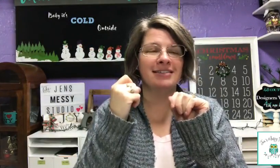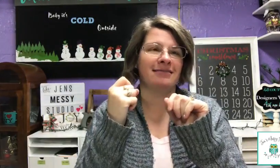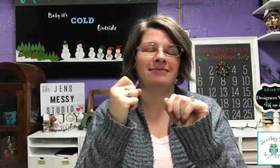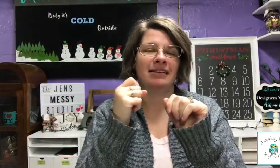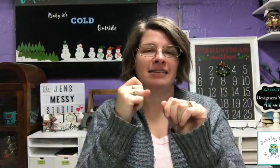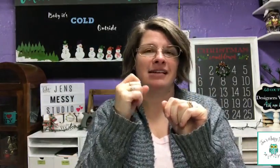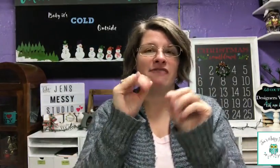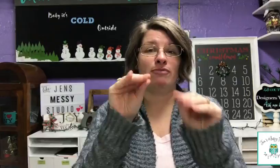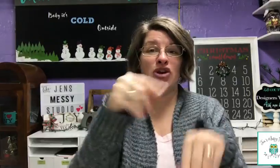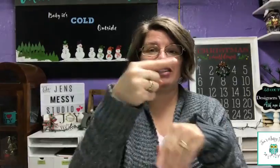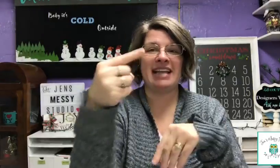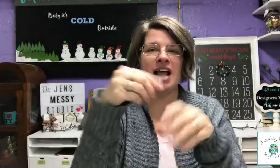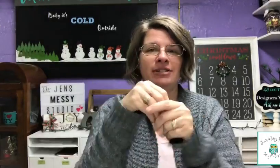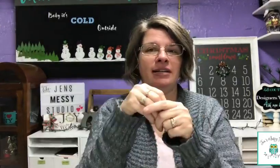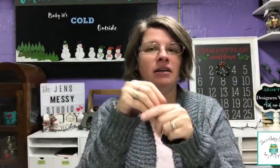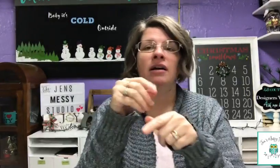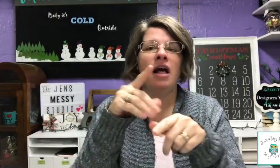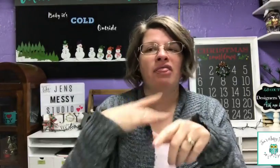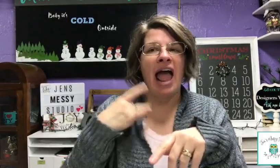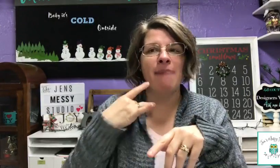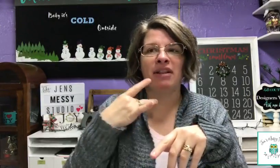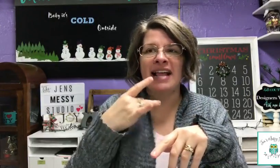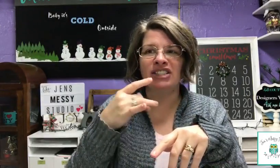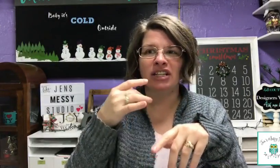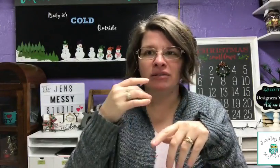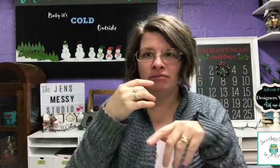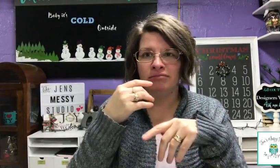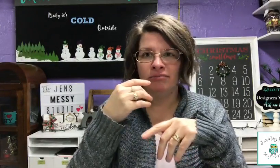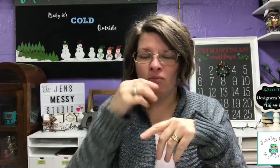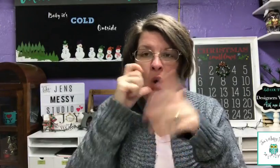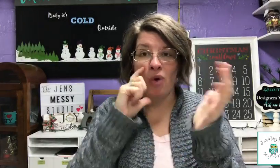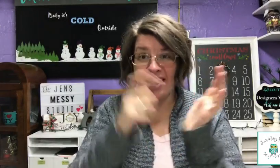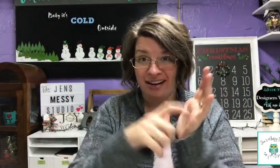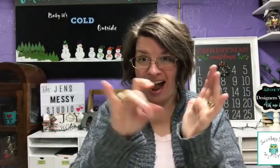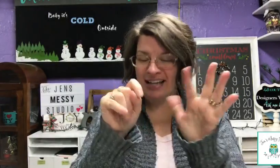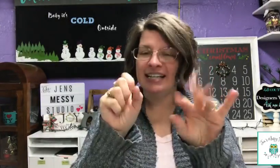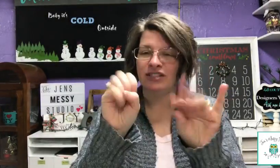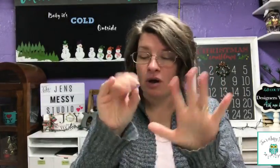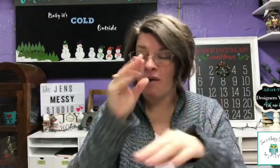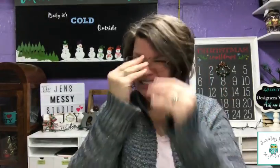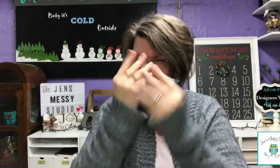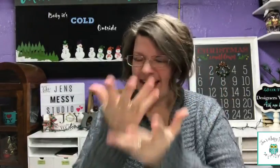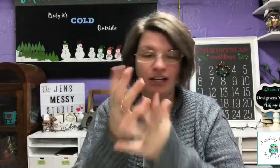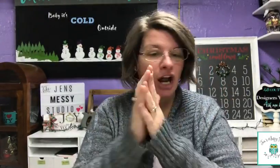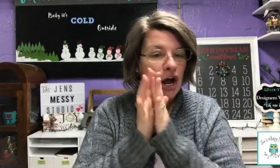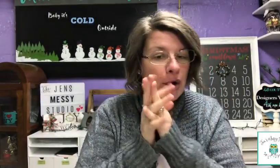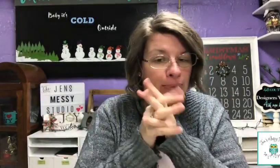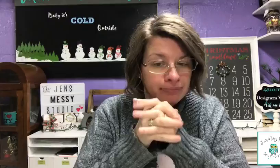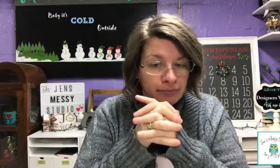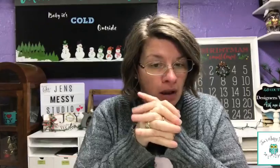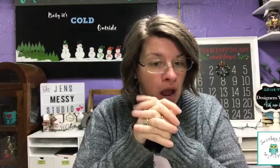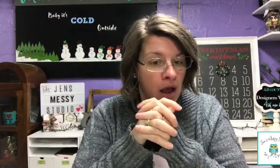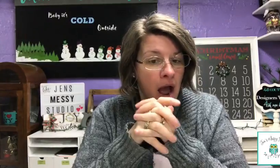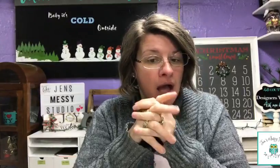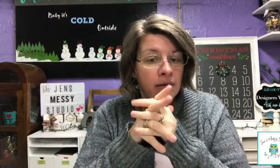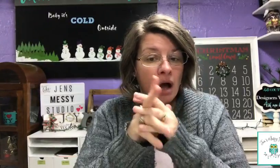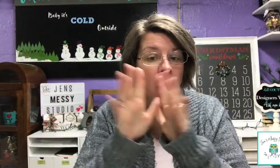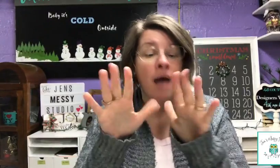if you put it down to Appalachian, we're running the guy here, so I'll be letting you know. Um,